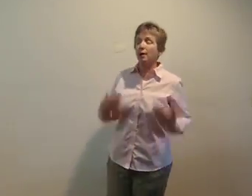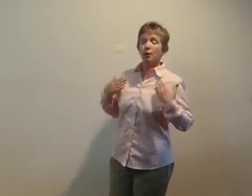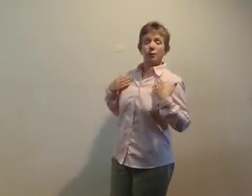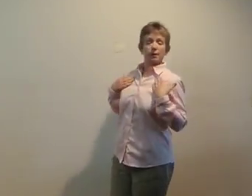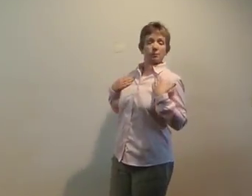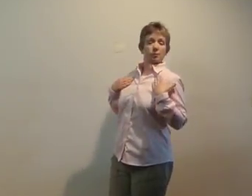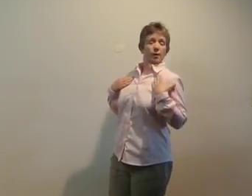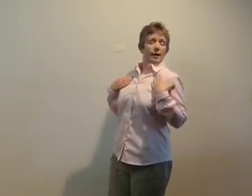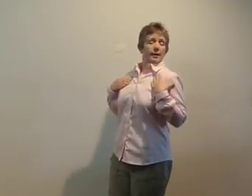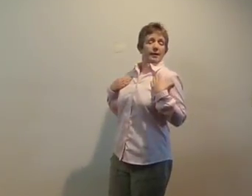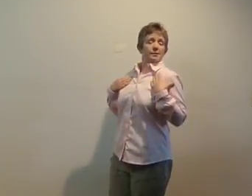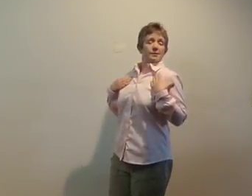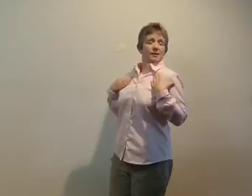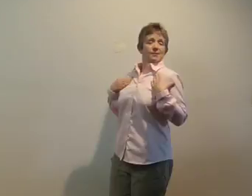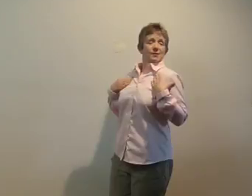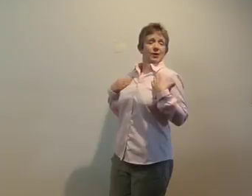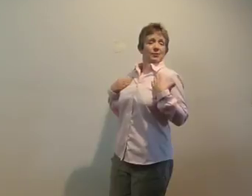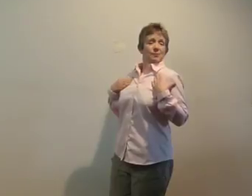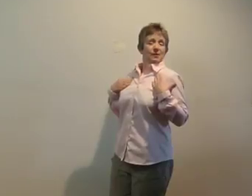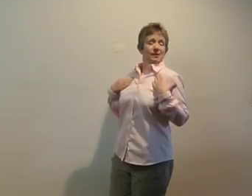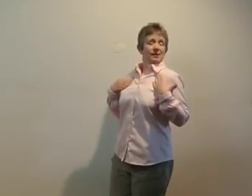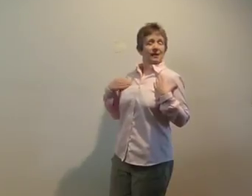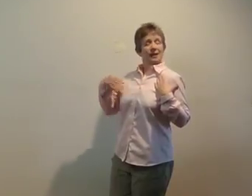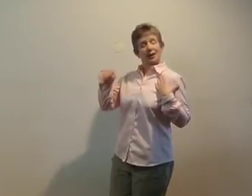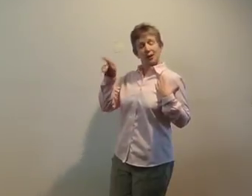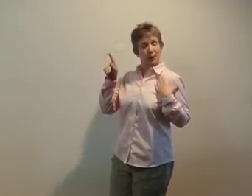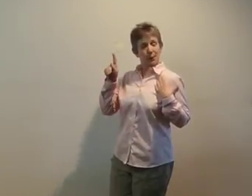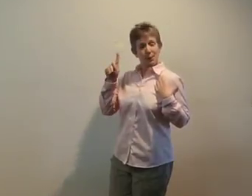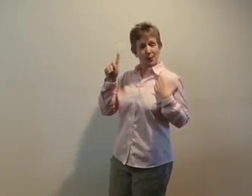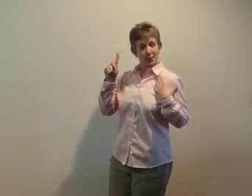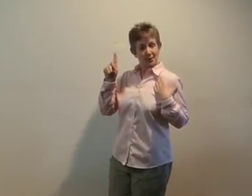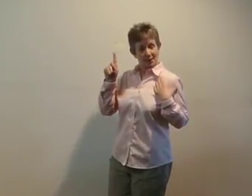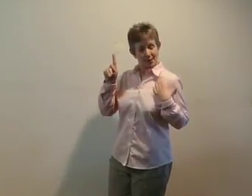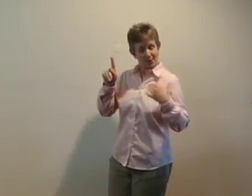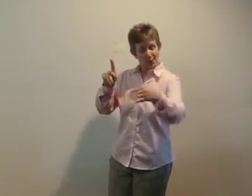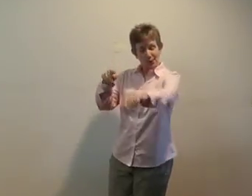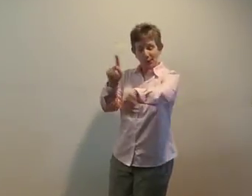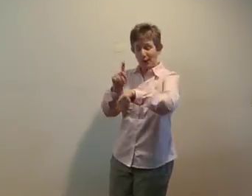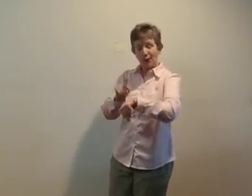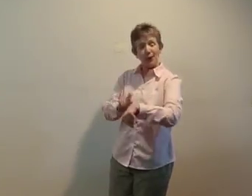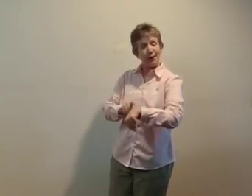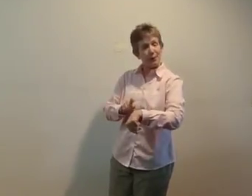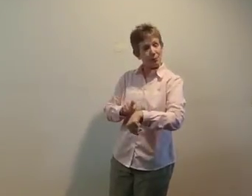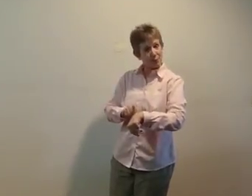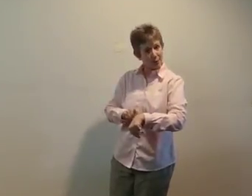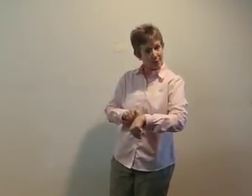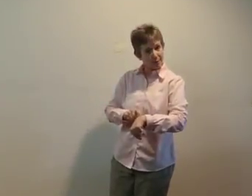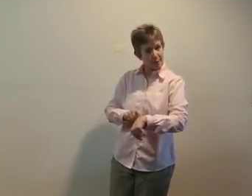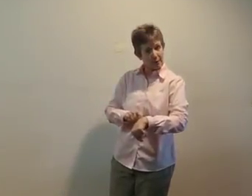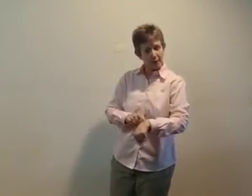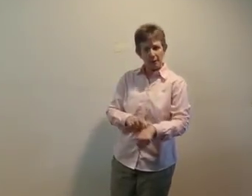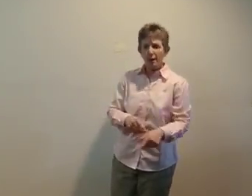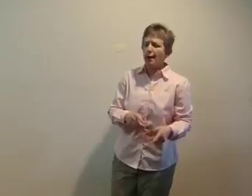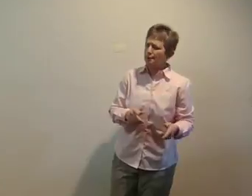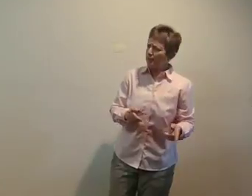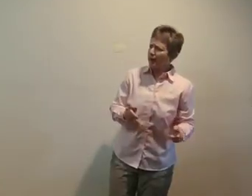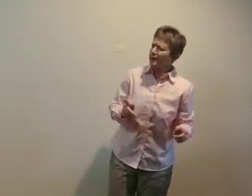We pride ourselves on being particularly strong. By